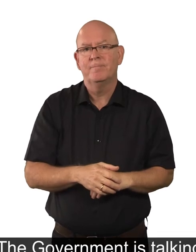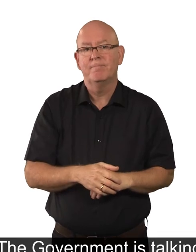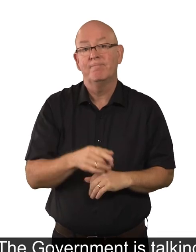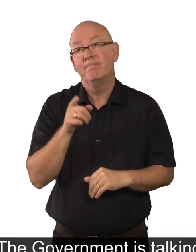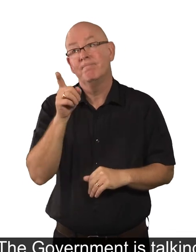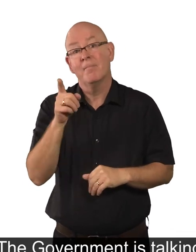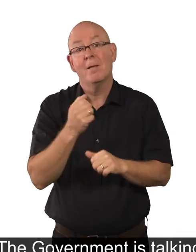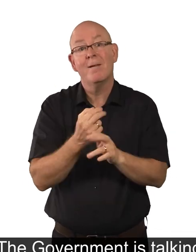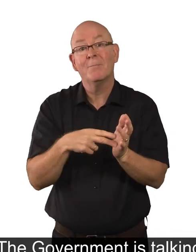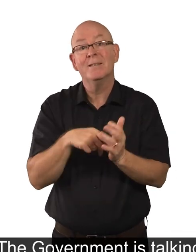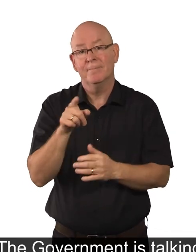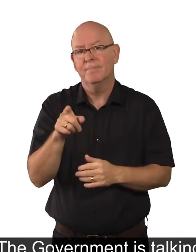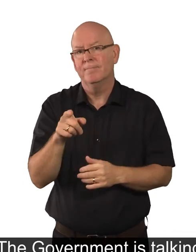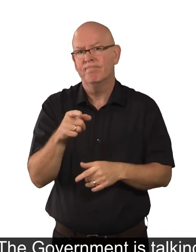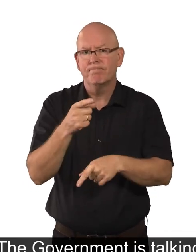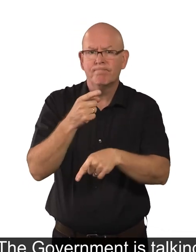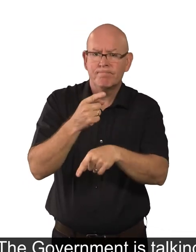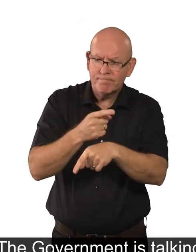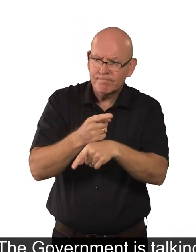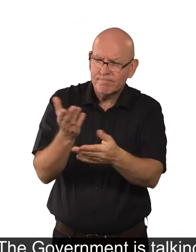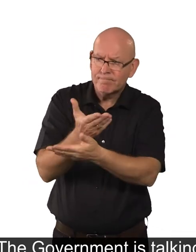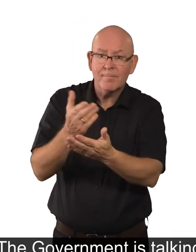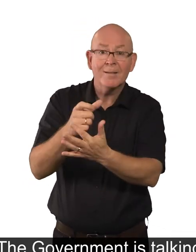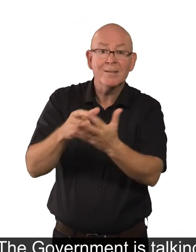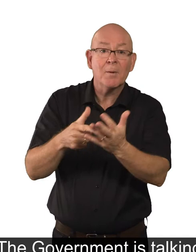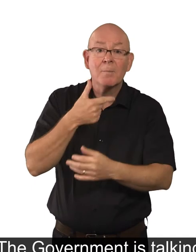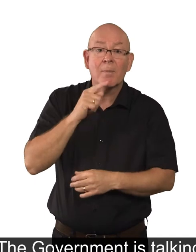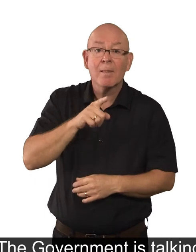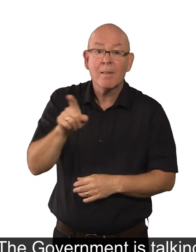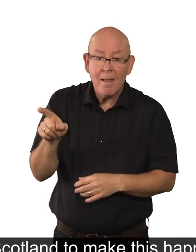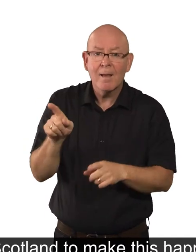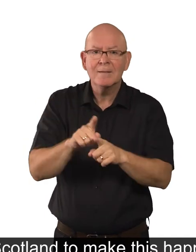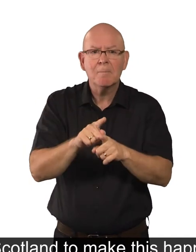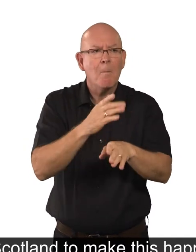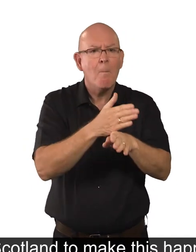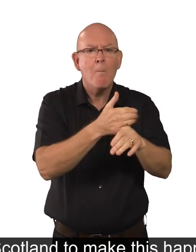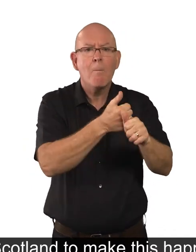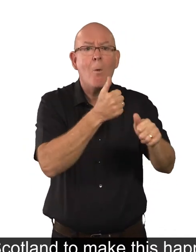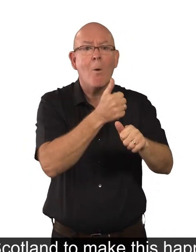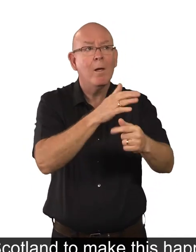The government is talking to disabled people and employers in Scotland to make this happen.